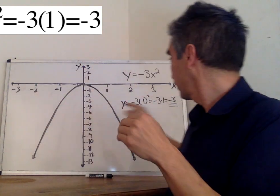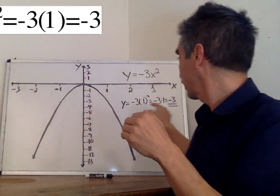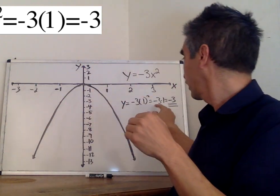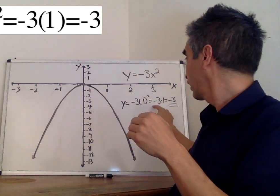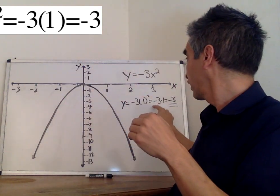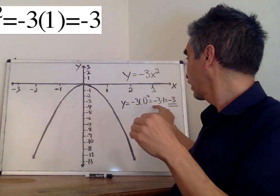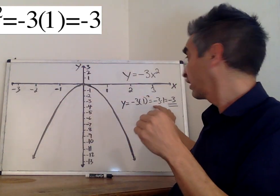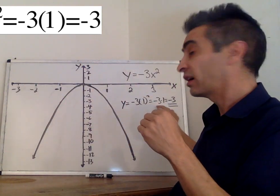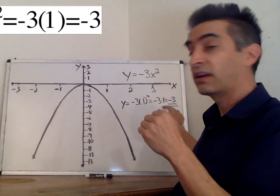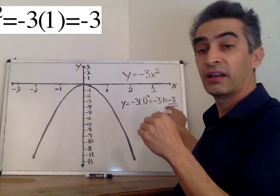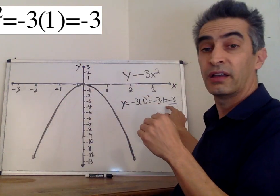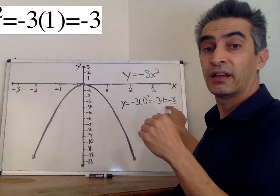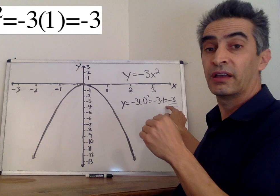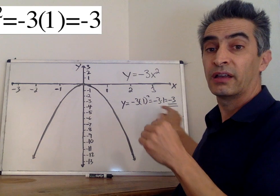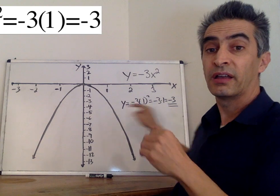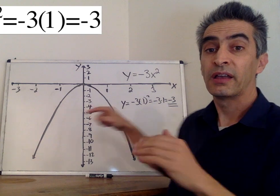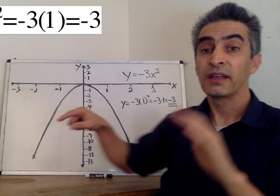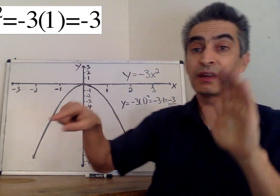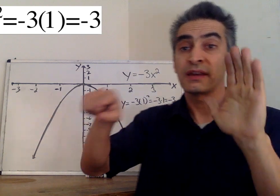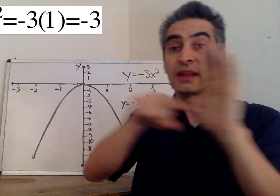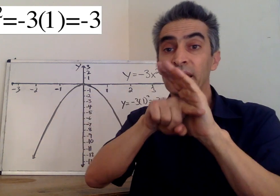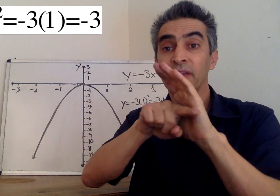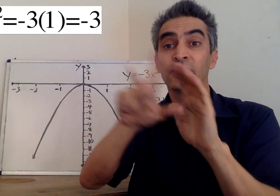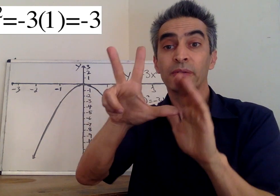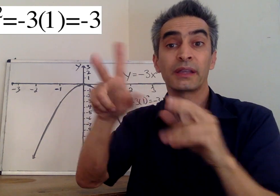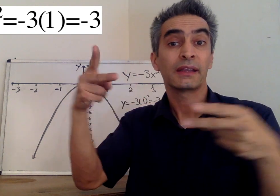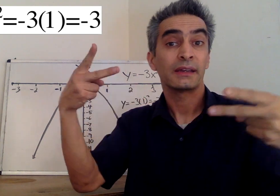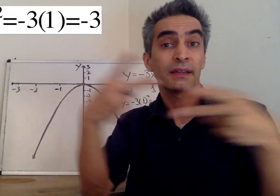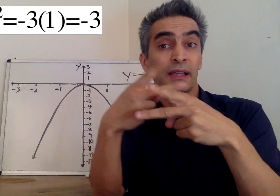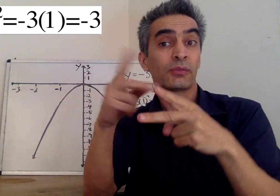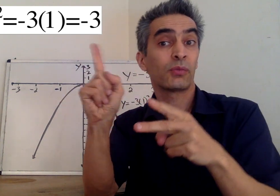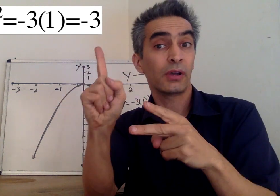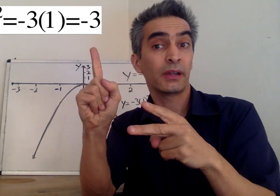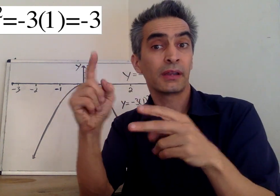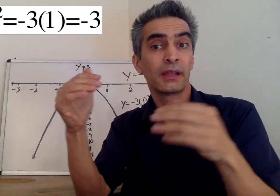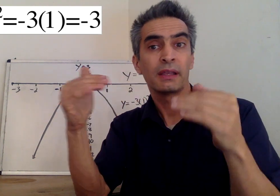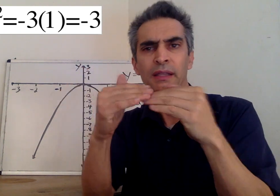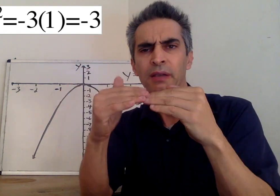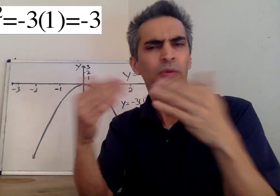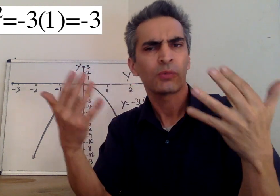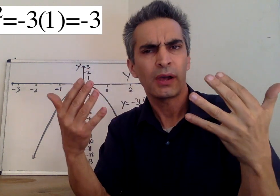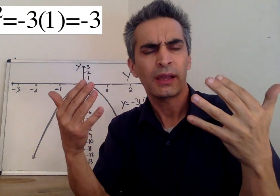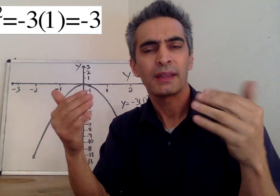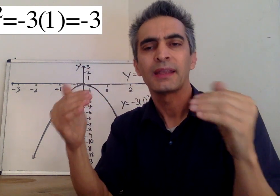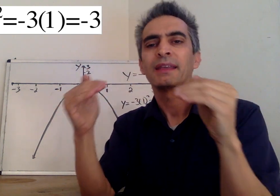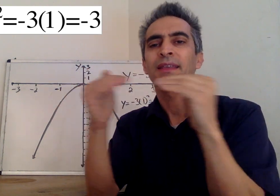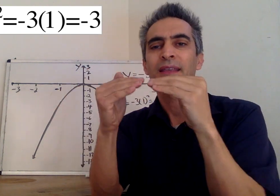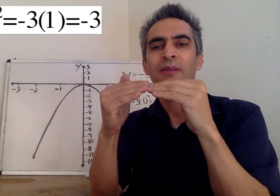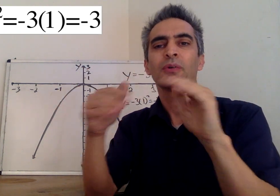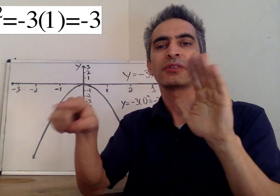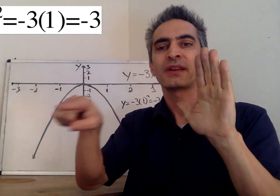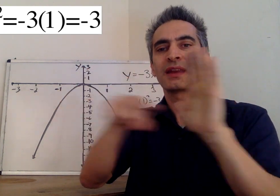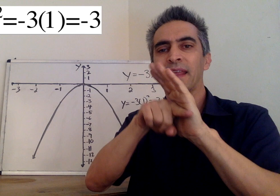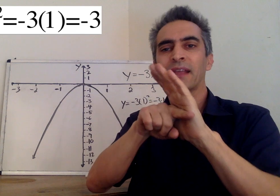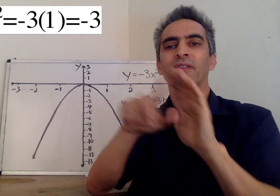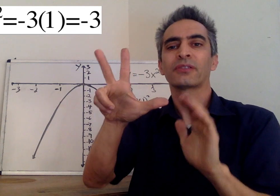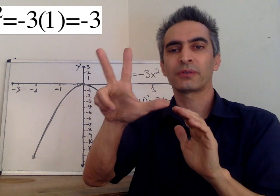negative 3 times 1, which equals negative